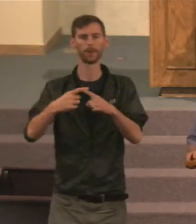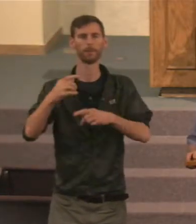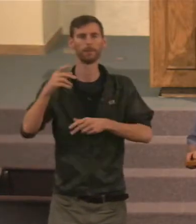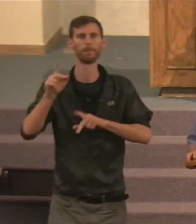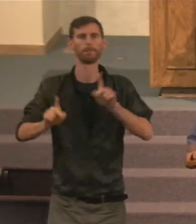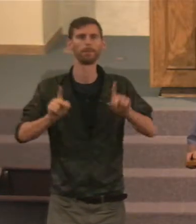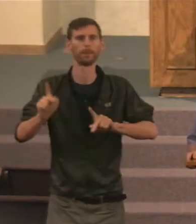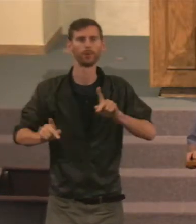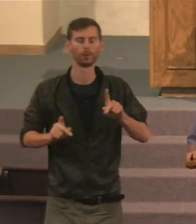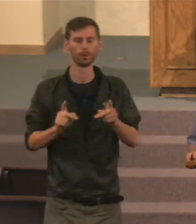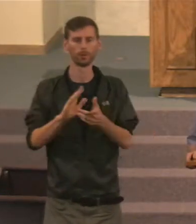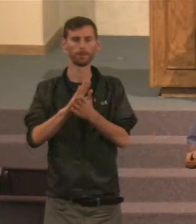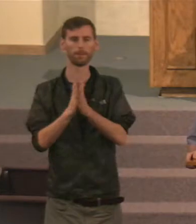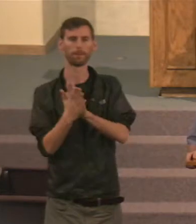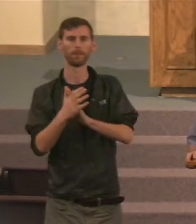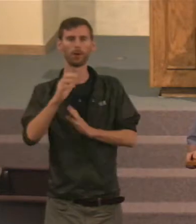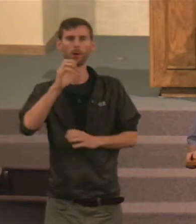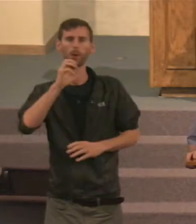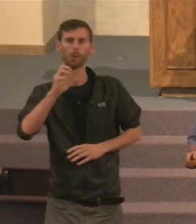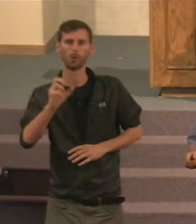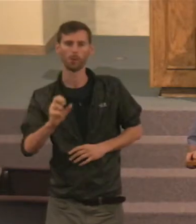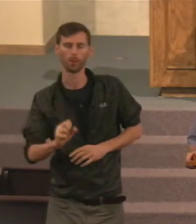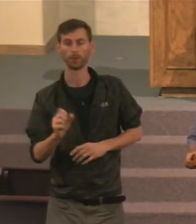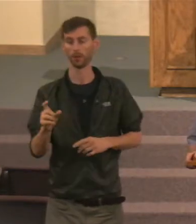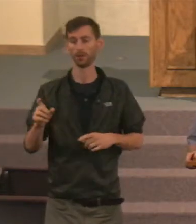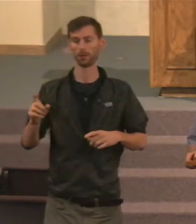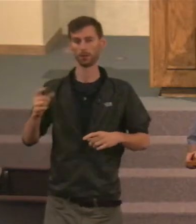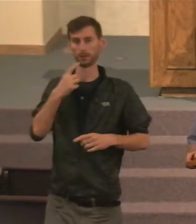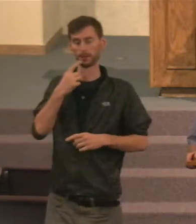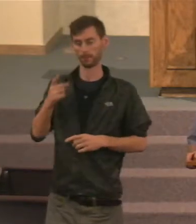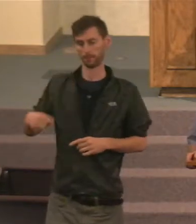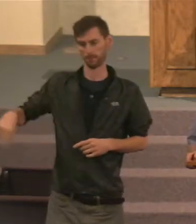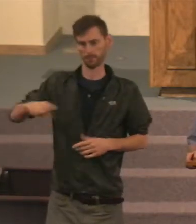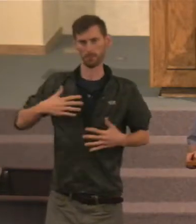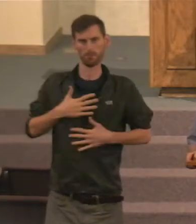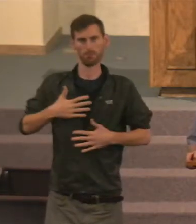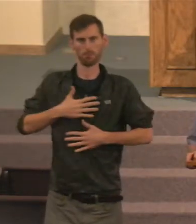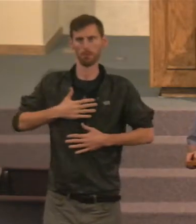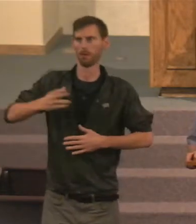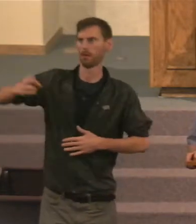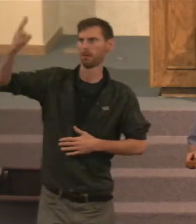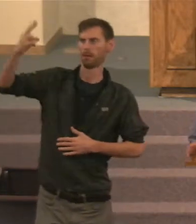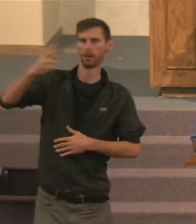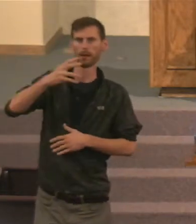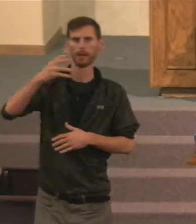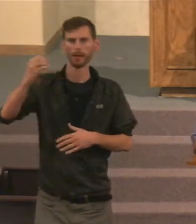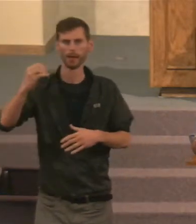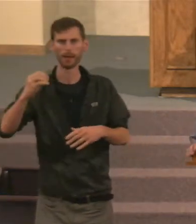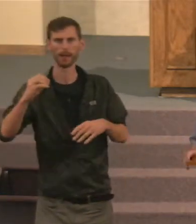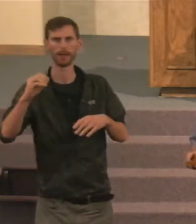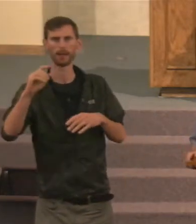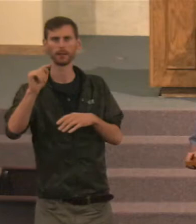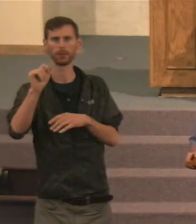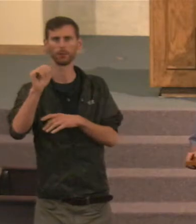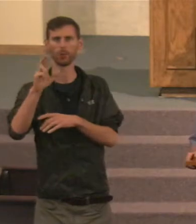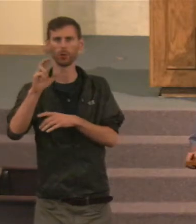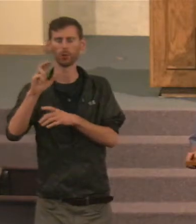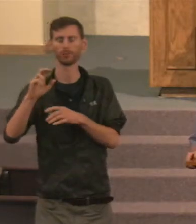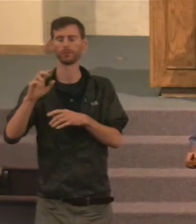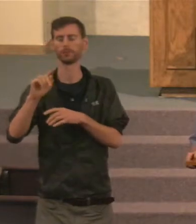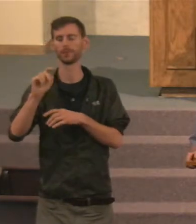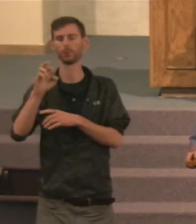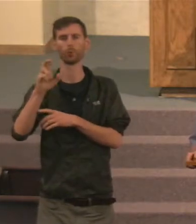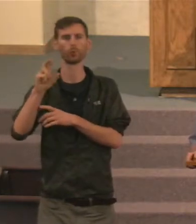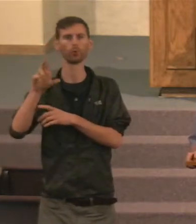And he says, are afraid also of what is high, and terrors are in the way, the almond tree blossoms. All of those we've talked about